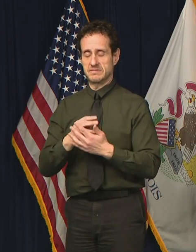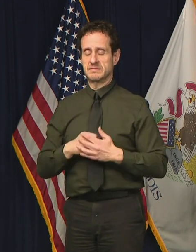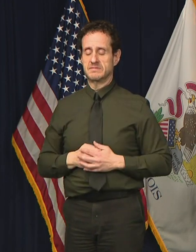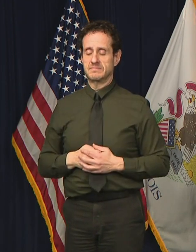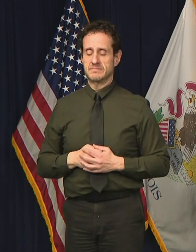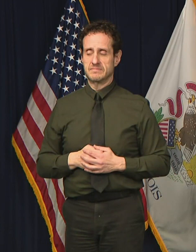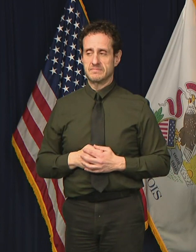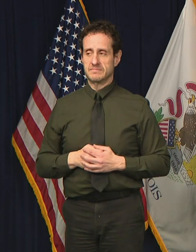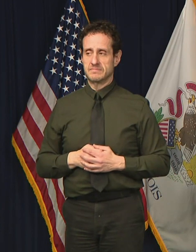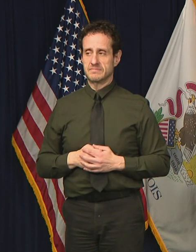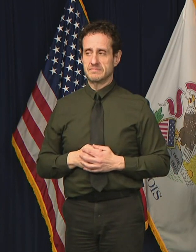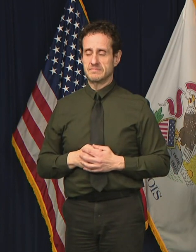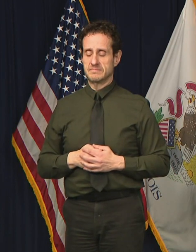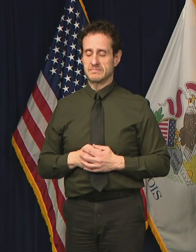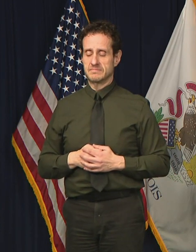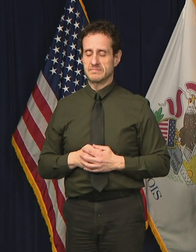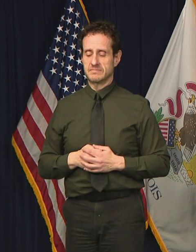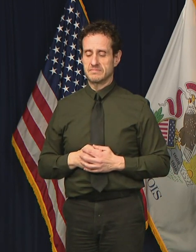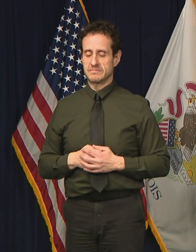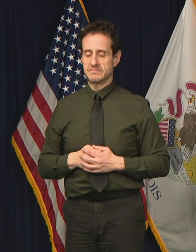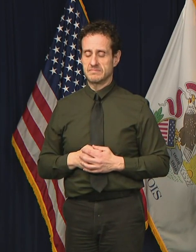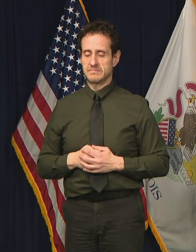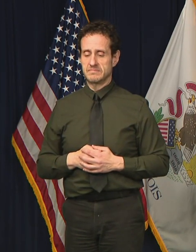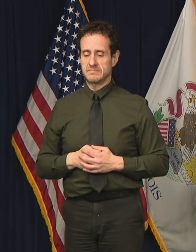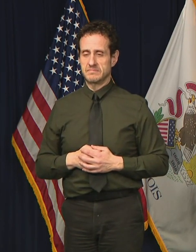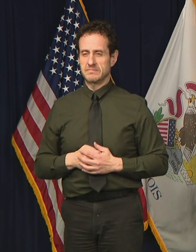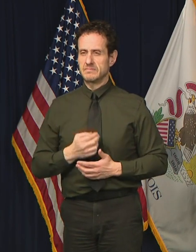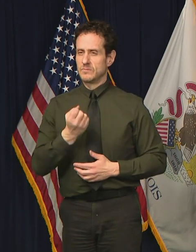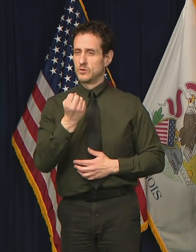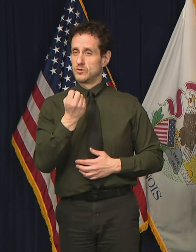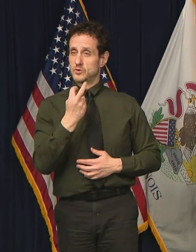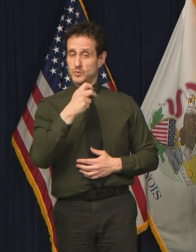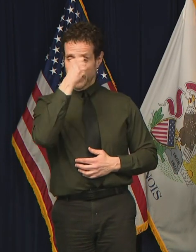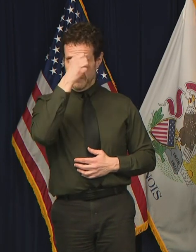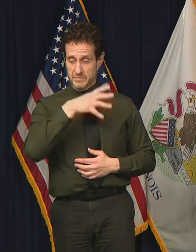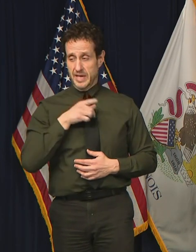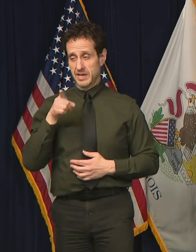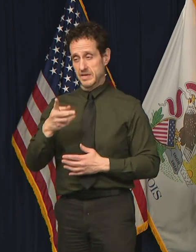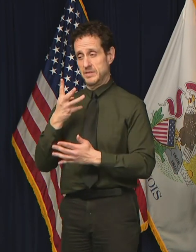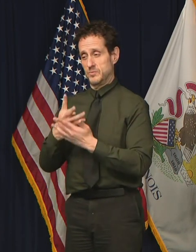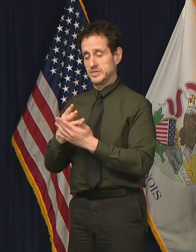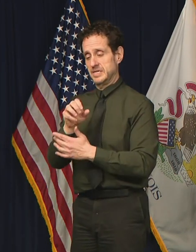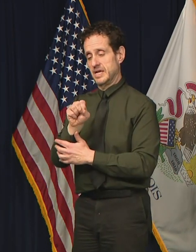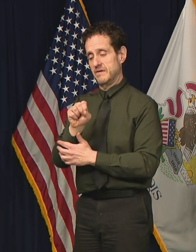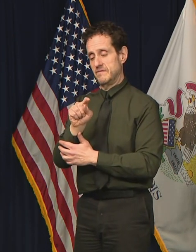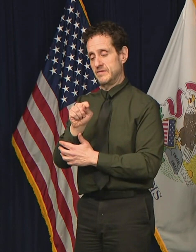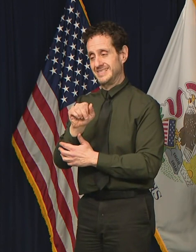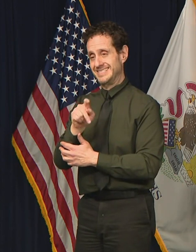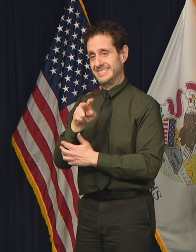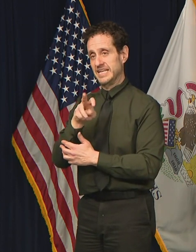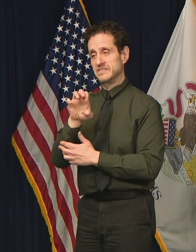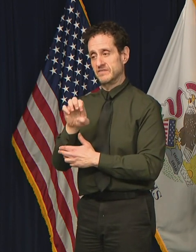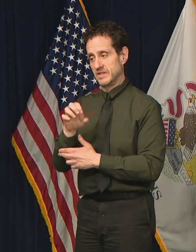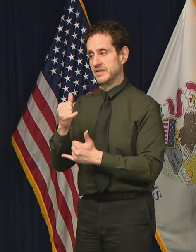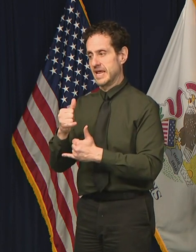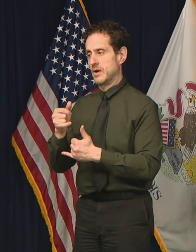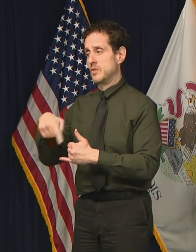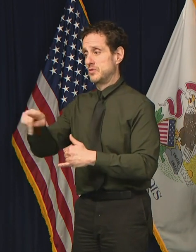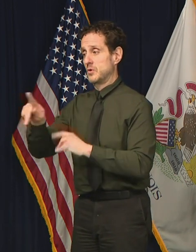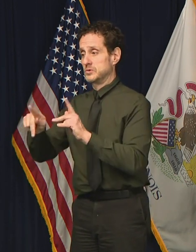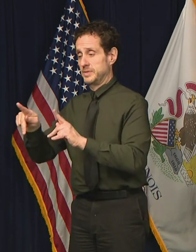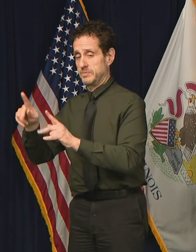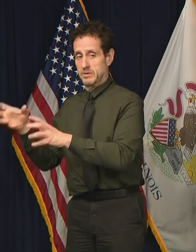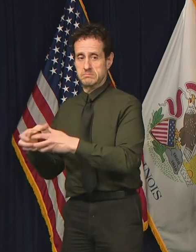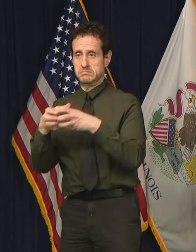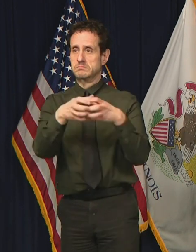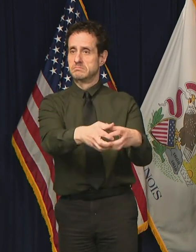There are 12 men who were incarcerated at Stateville who are now hospitalized, several